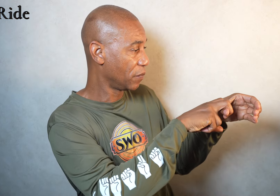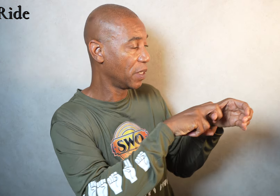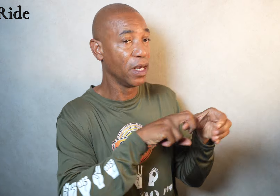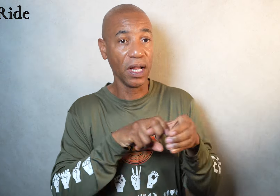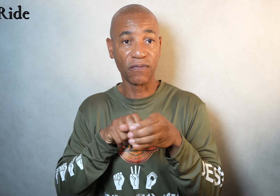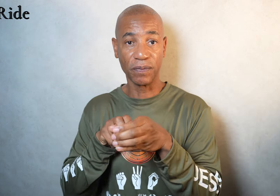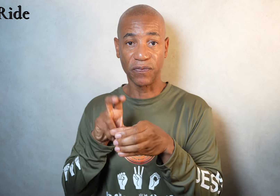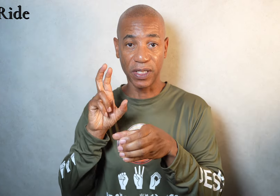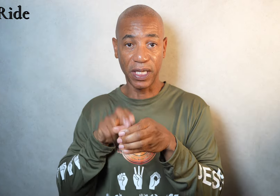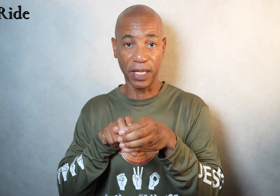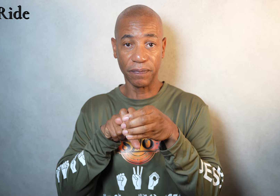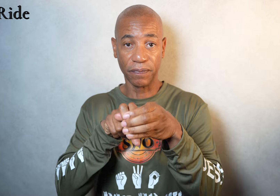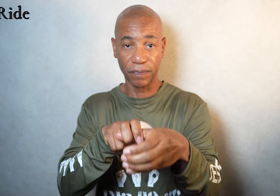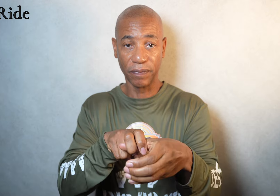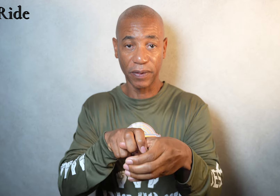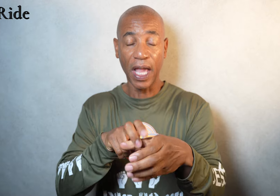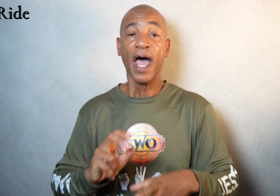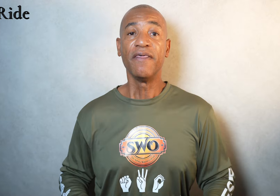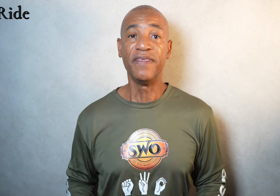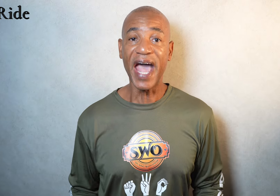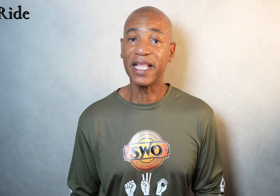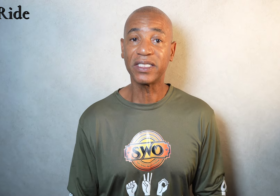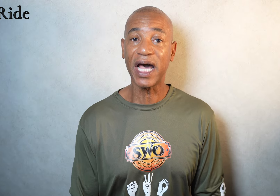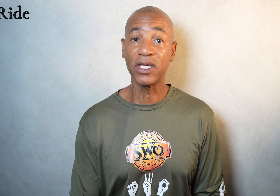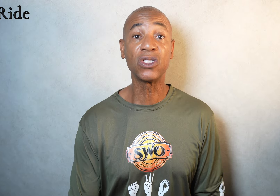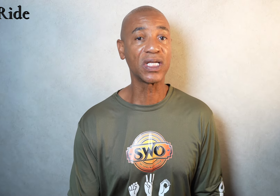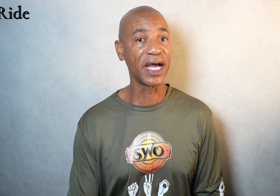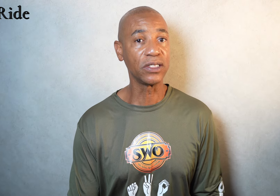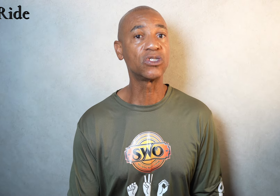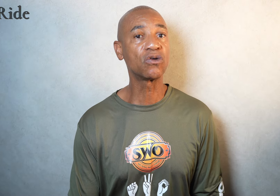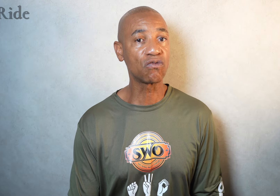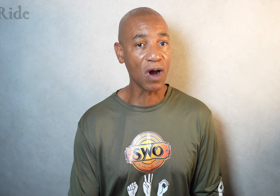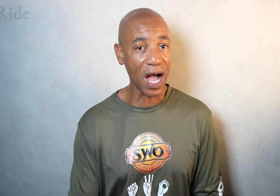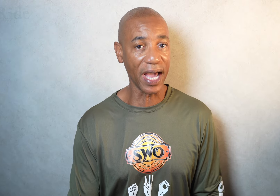And from the front again. That is how you sign to ride.